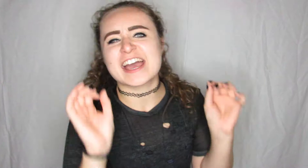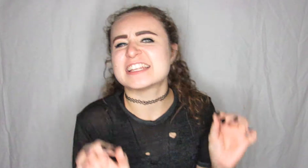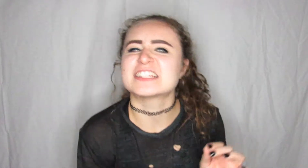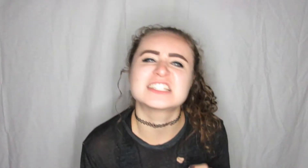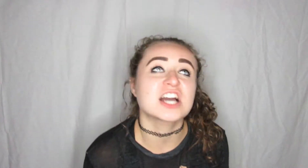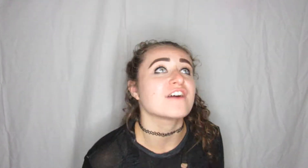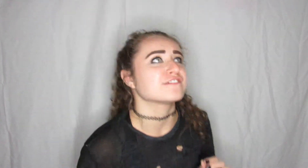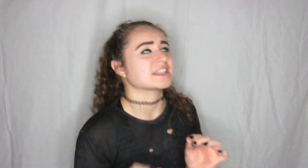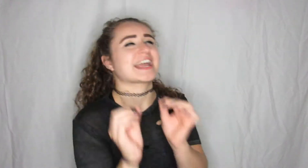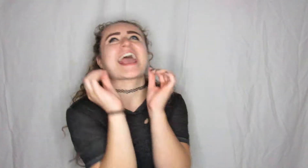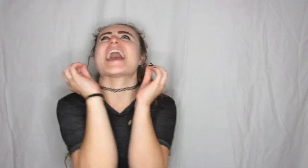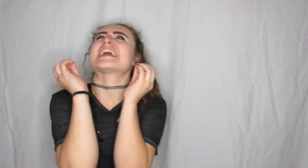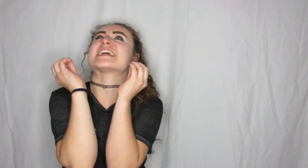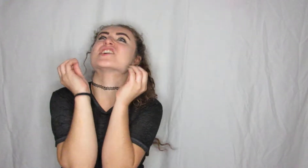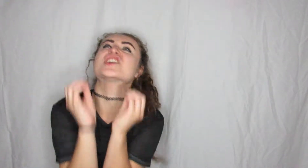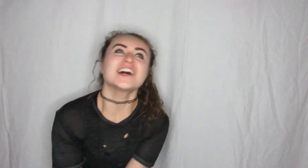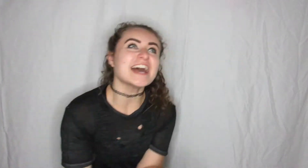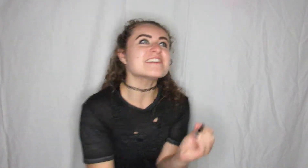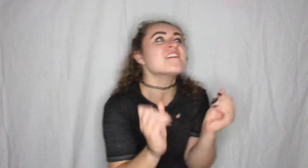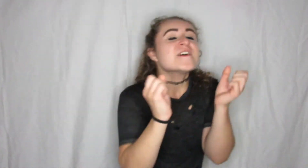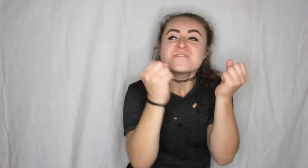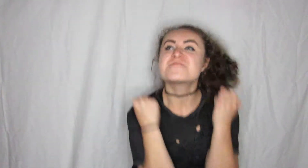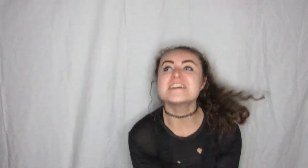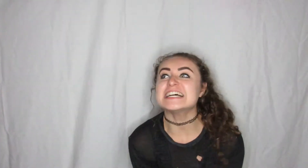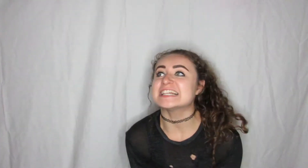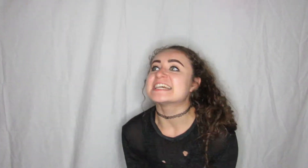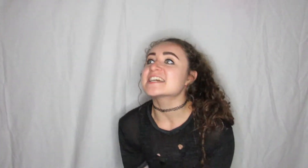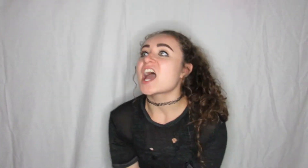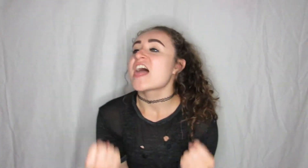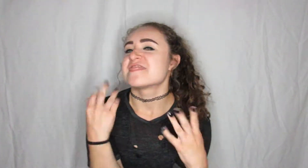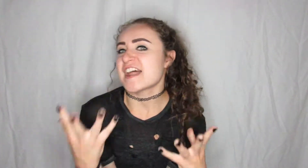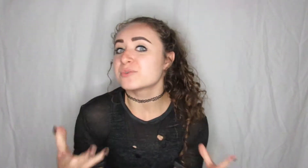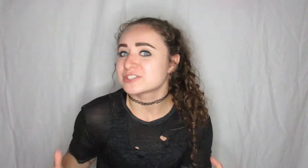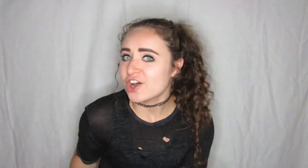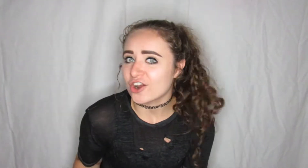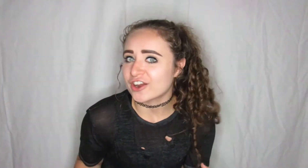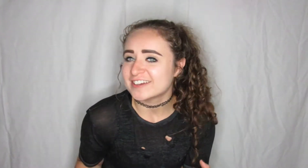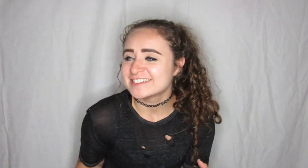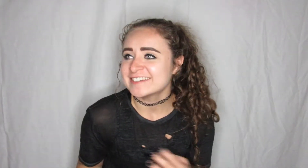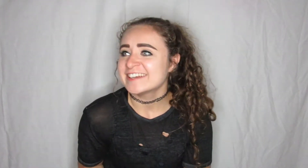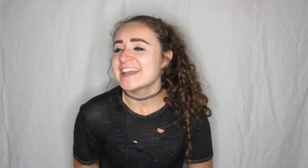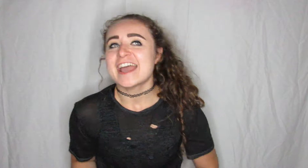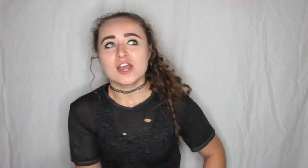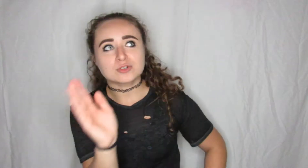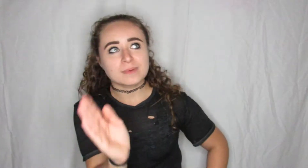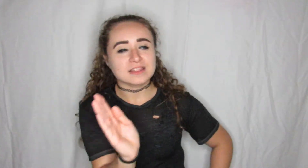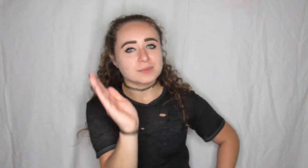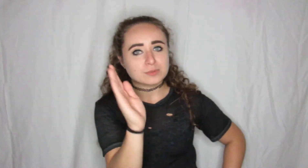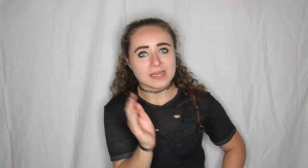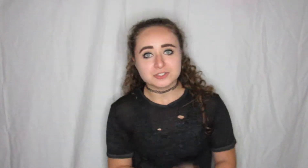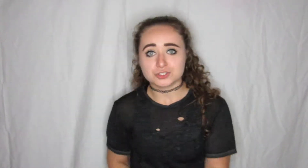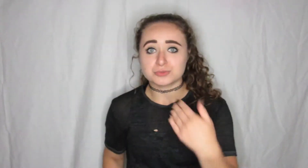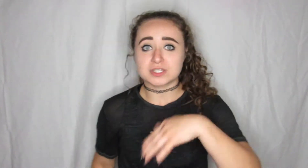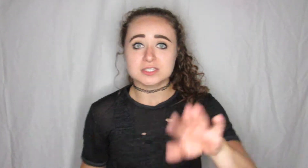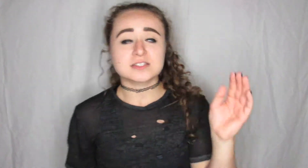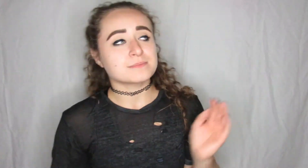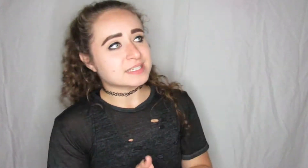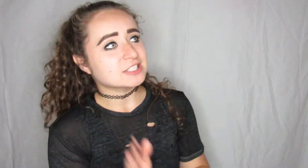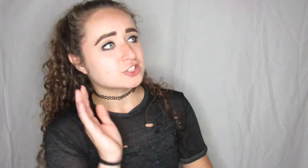had a gut feeling I had a gut feeling that it was her and let me remind you this me and